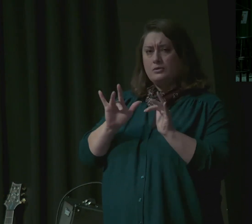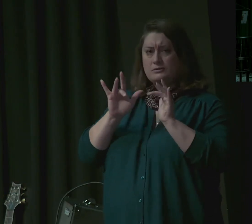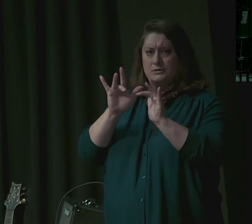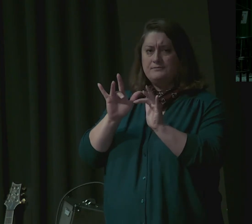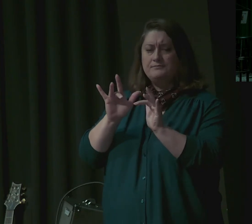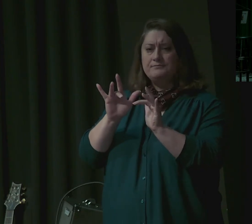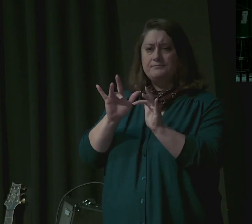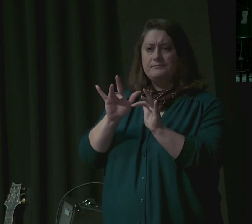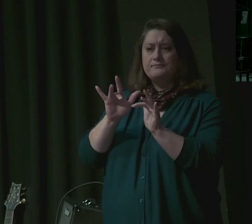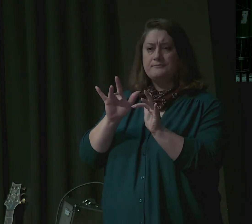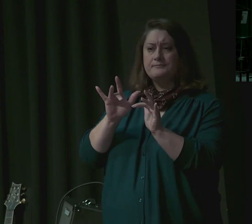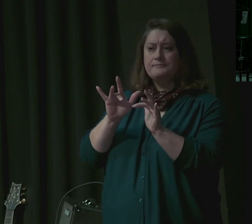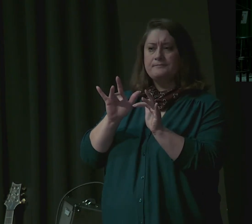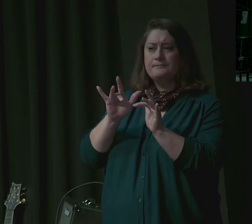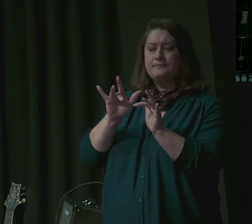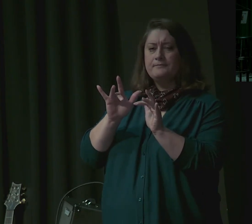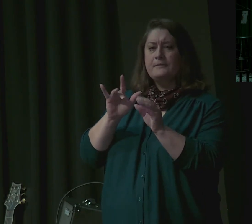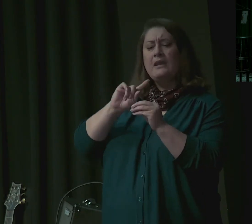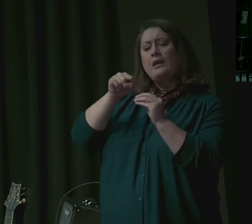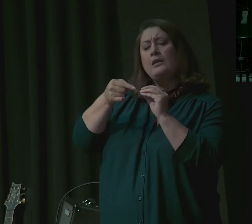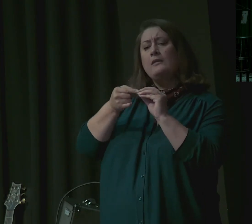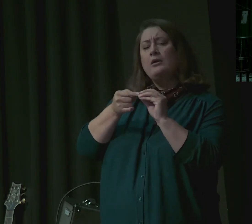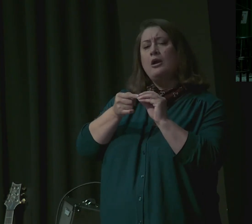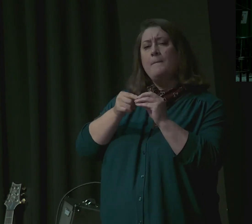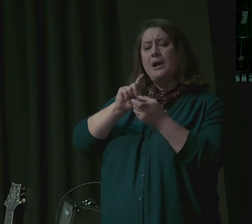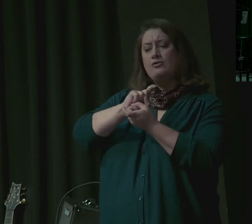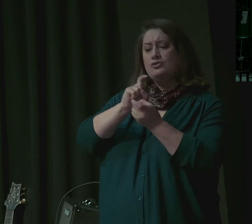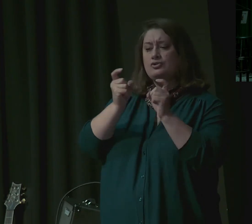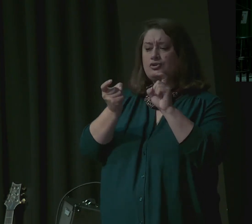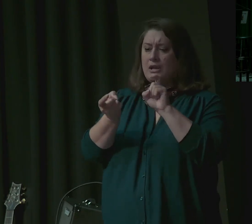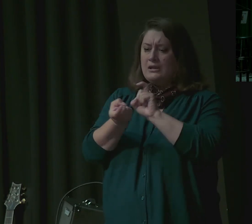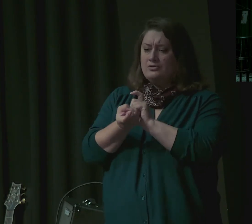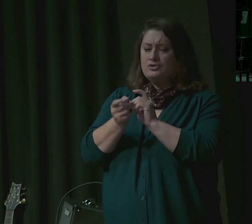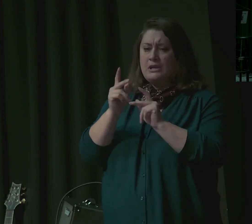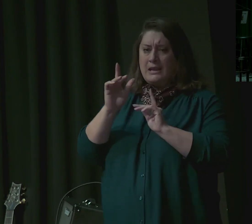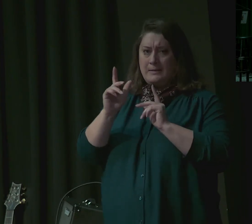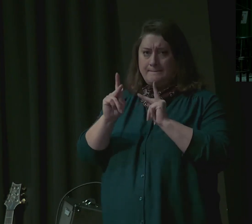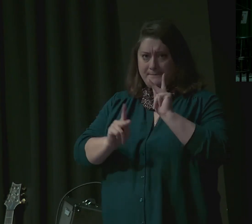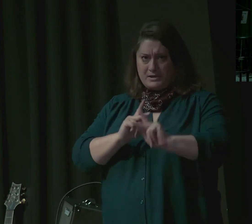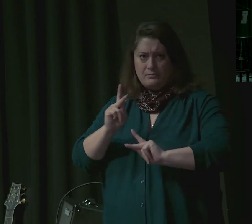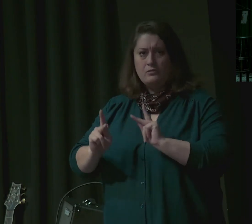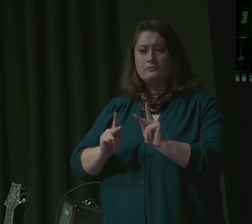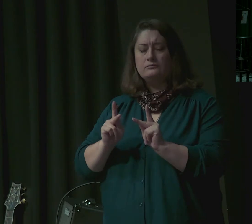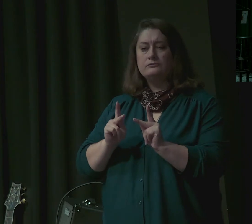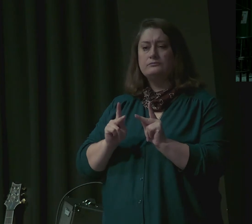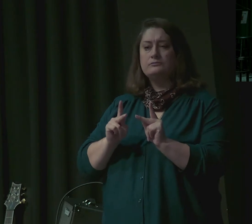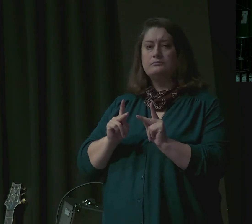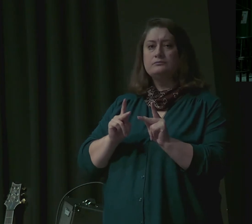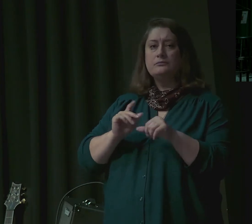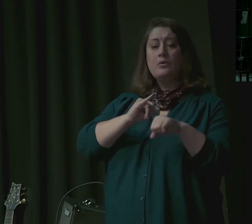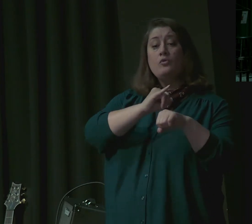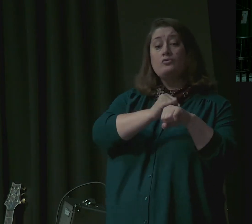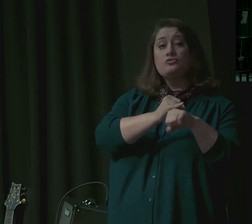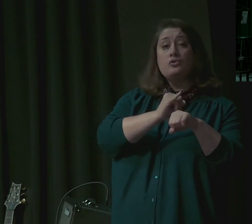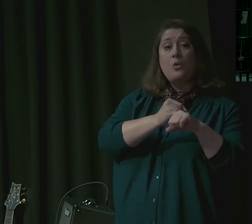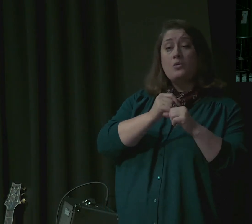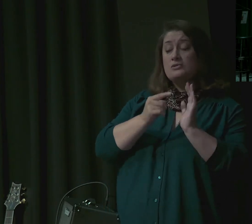Through Joseph, a severe mercy is extended and radical transformation takes